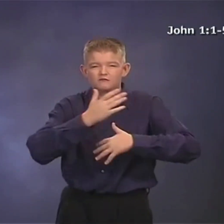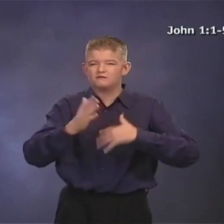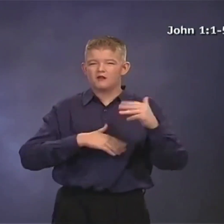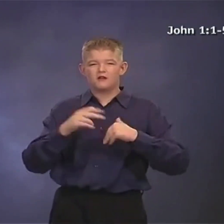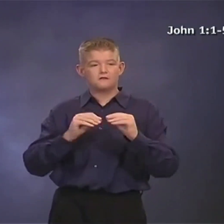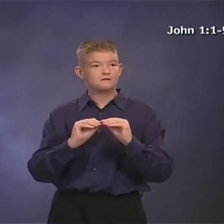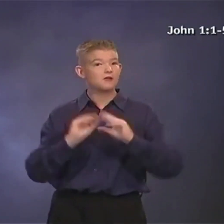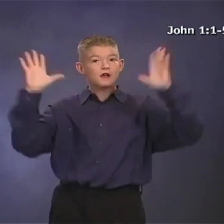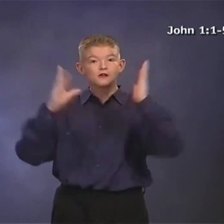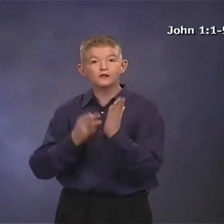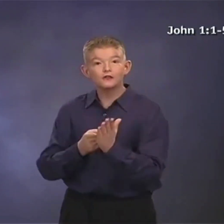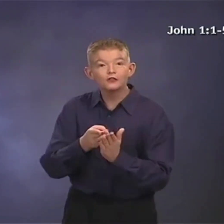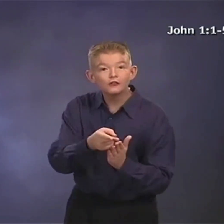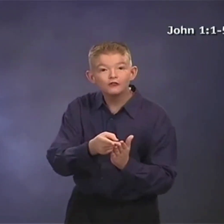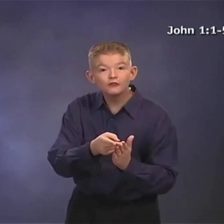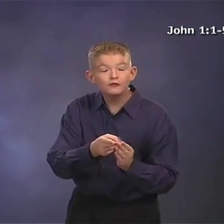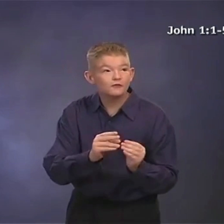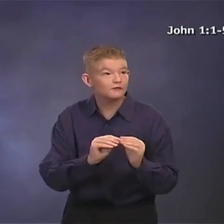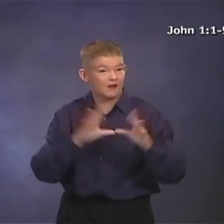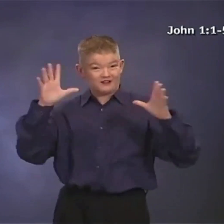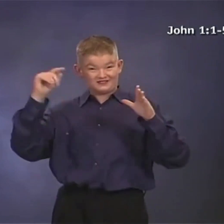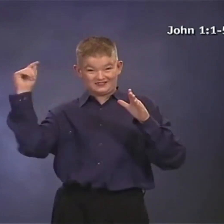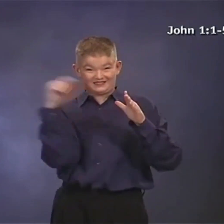He's going to finish signing, and I will be right back.